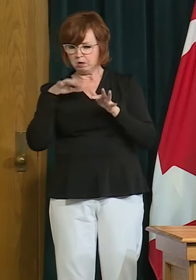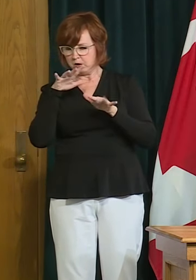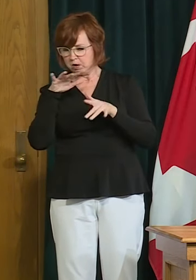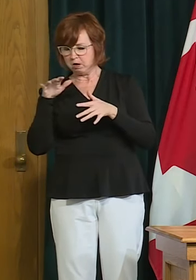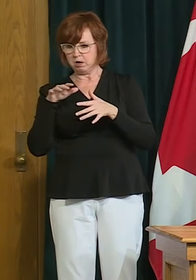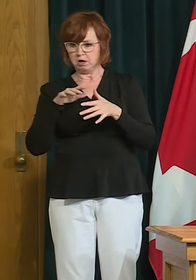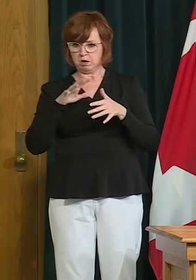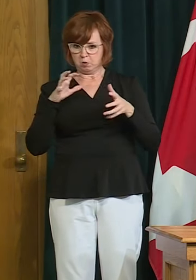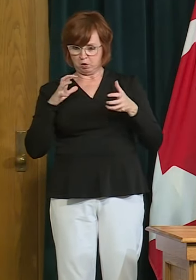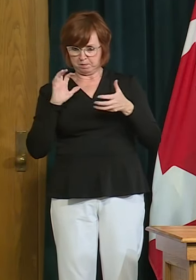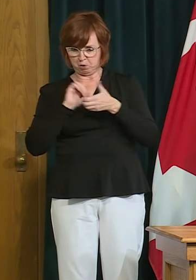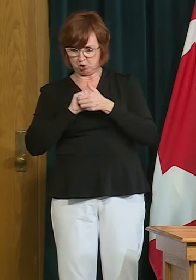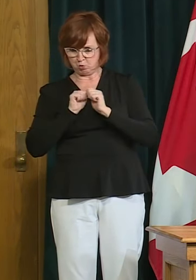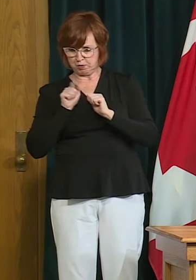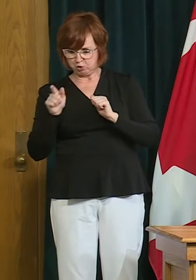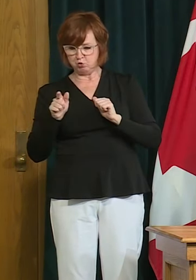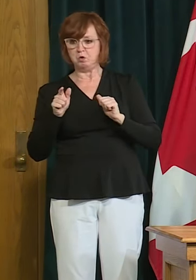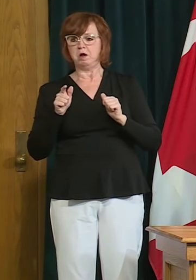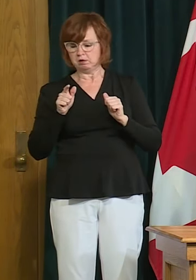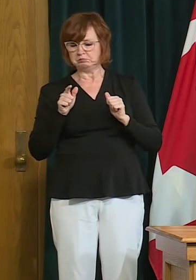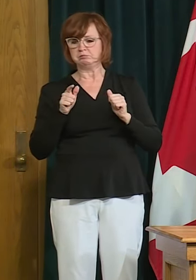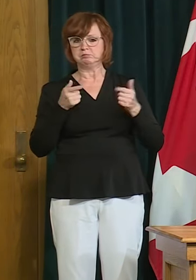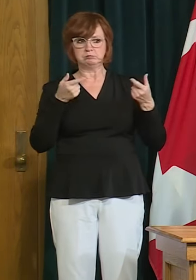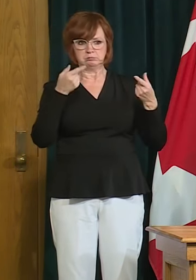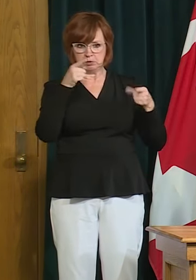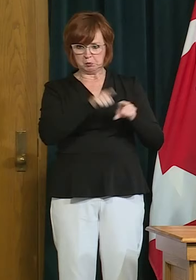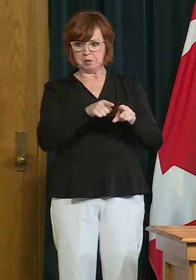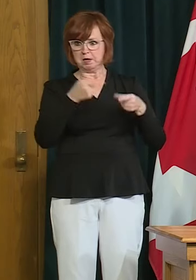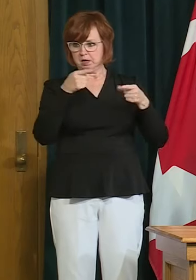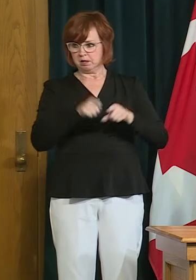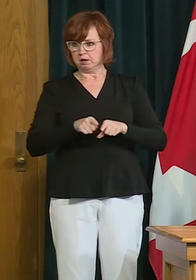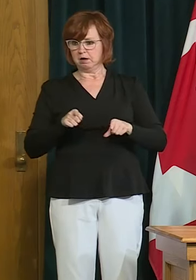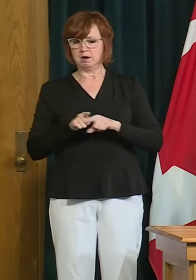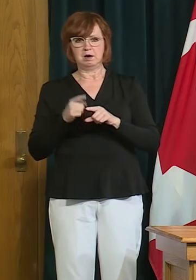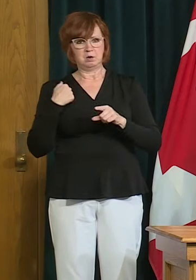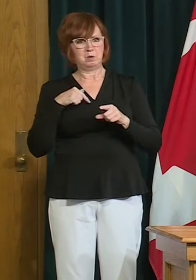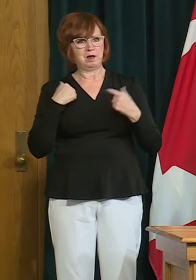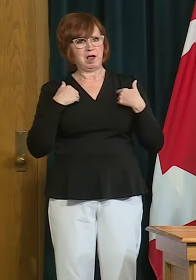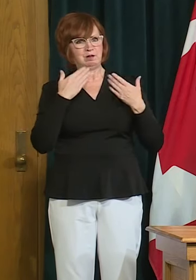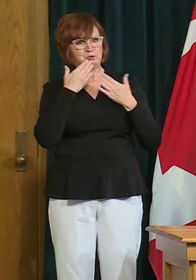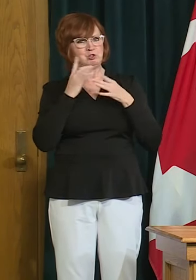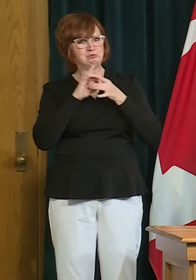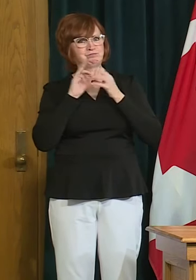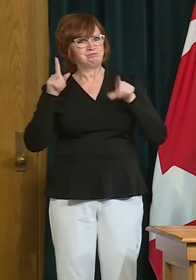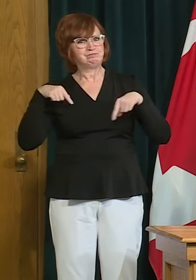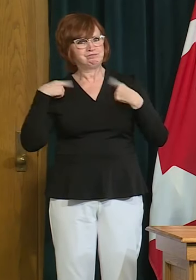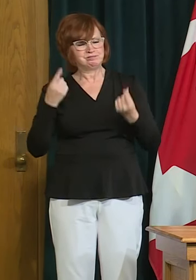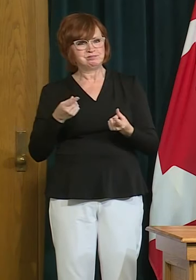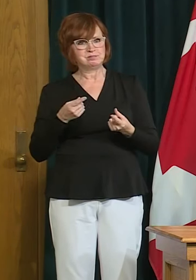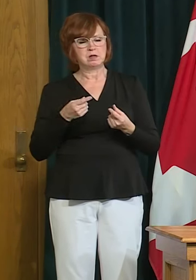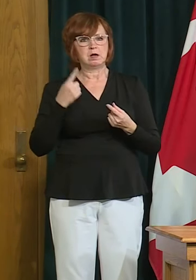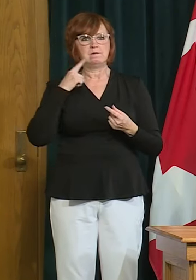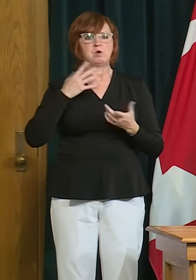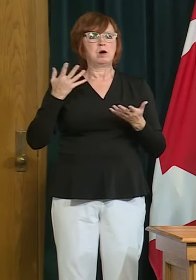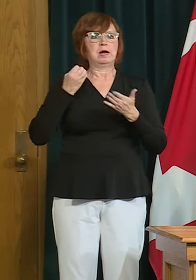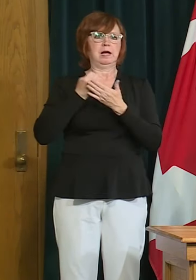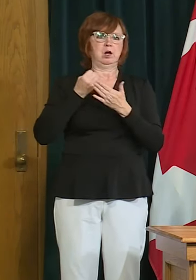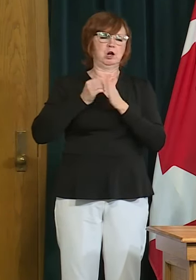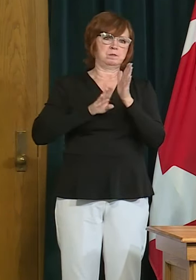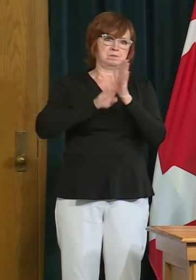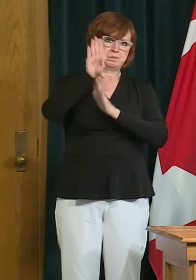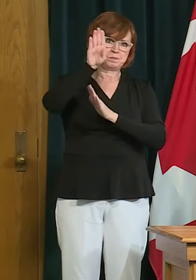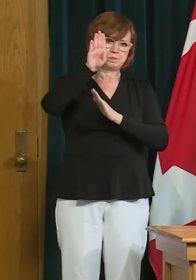have these partnerships so that we can ultimately not only prosper economically but also prosper when it comes to